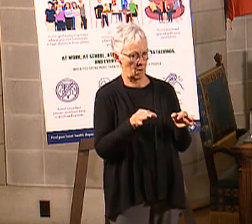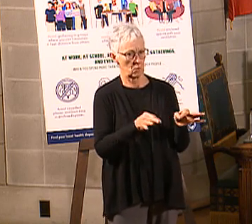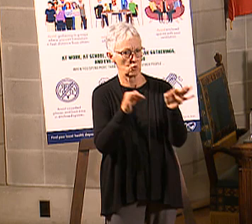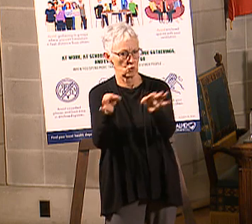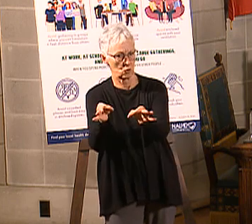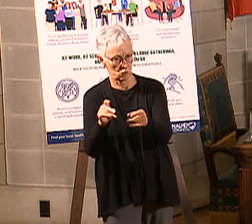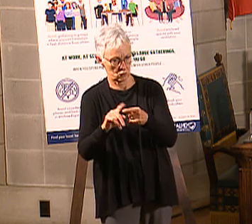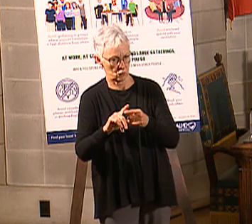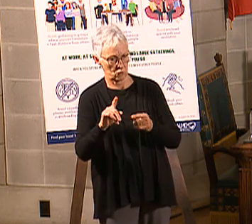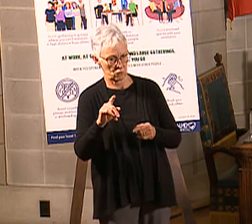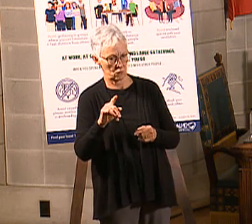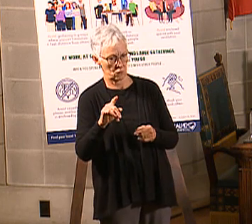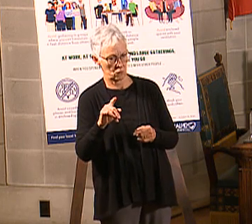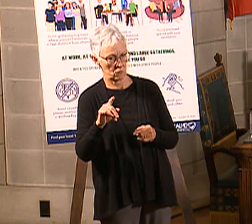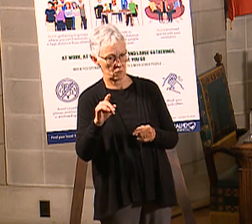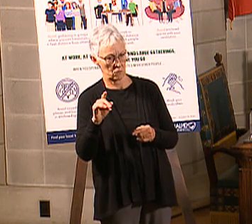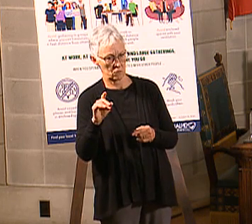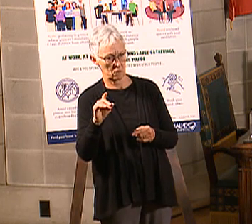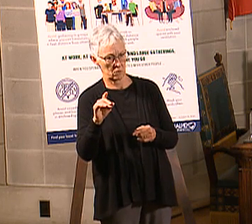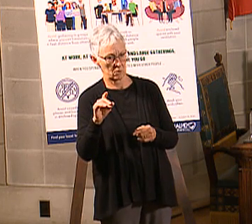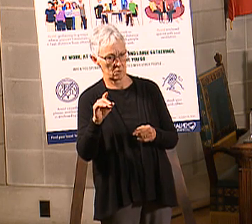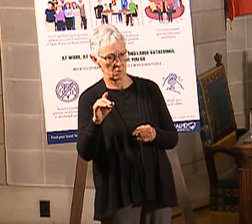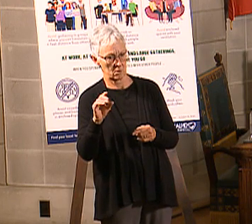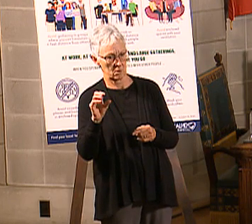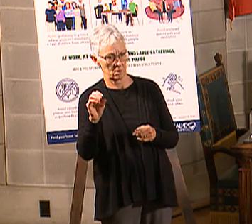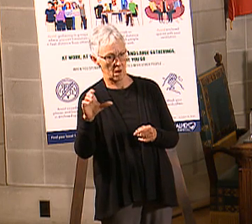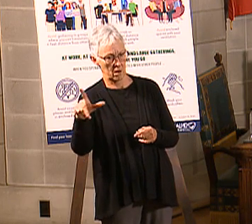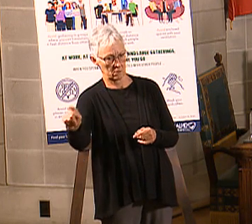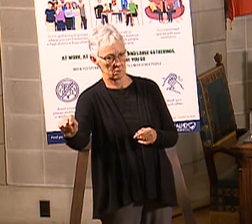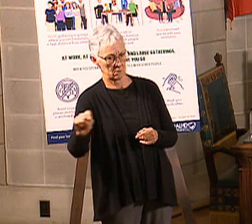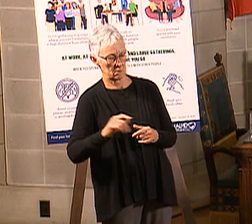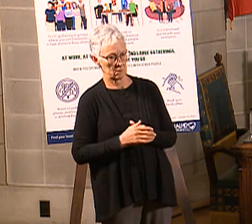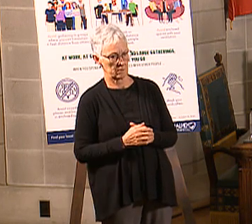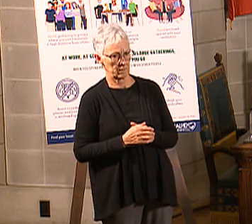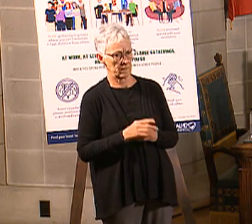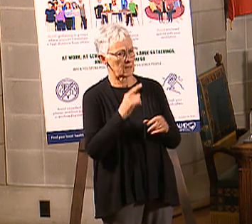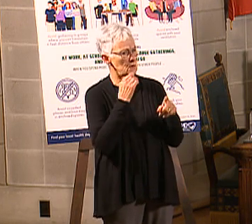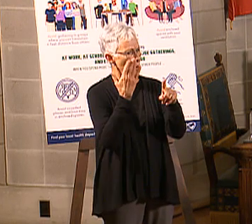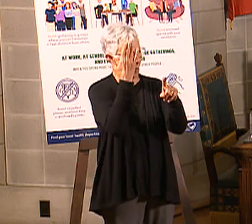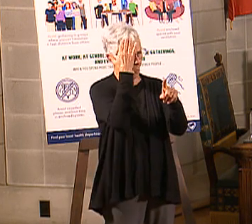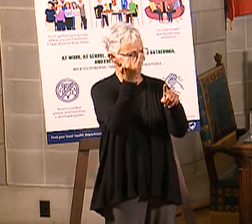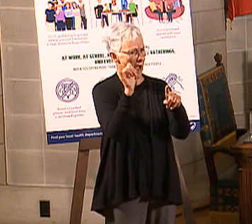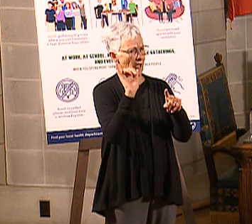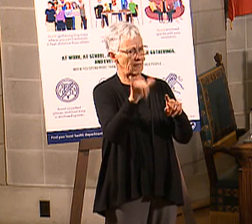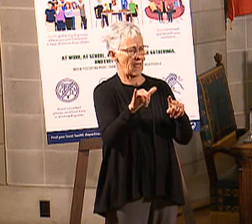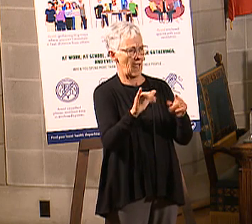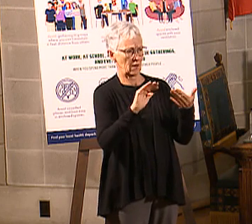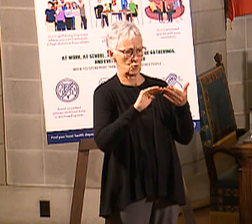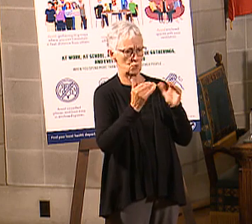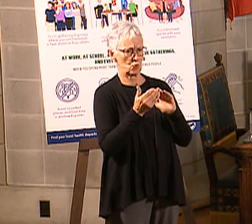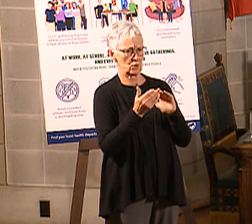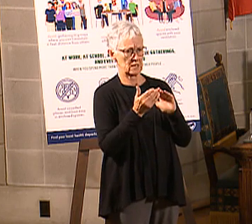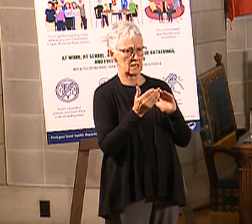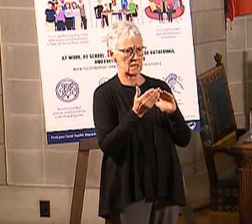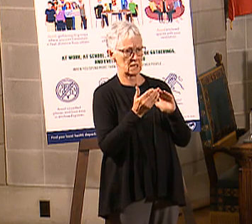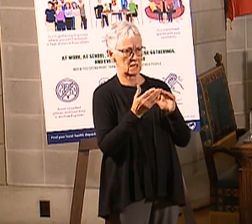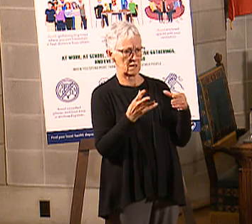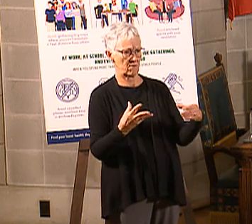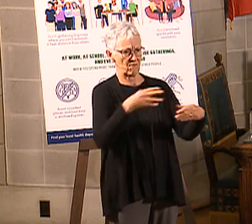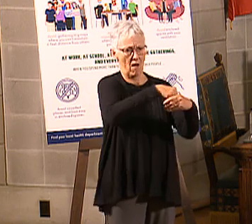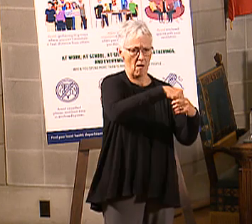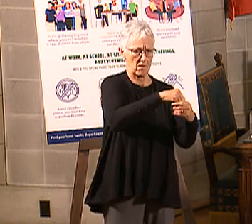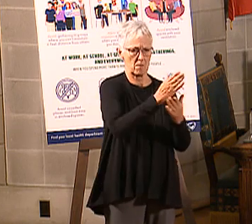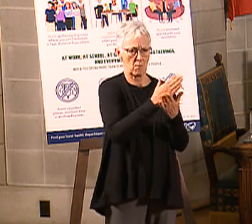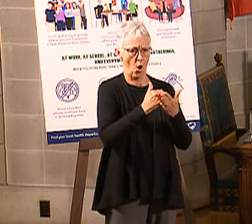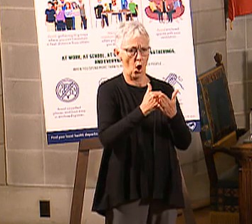And so then why is the community engagement portion separate? We